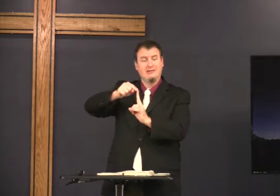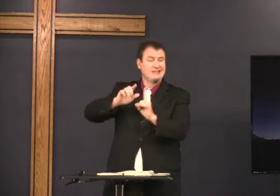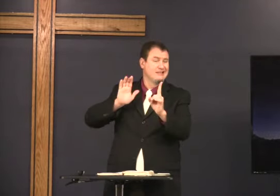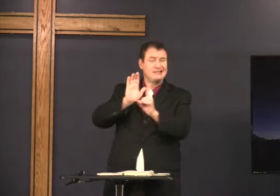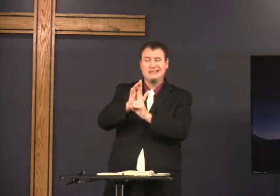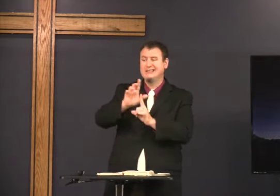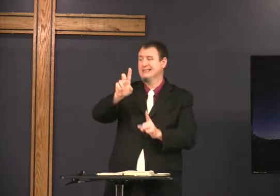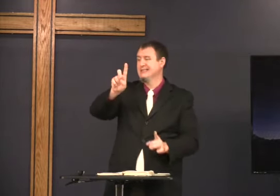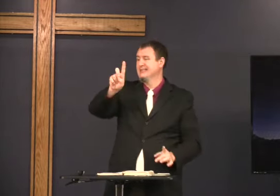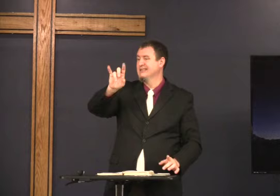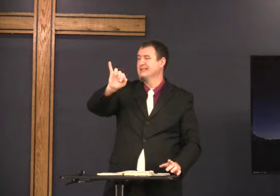Jesus.